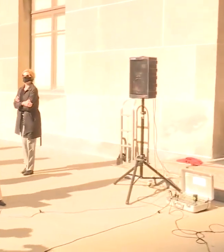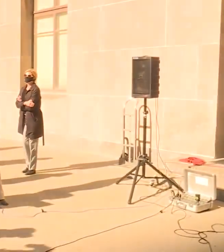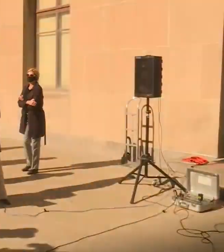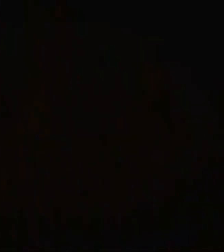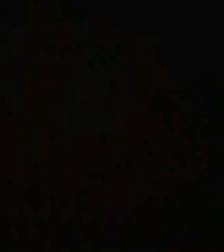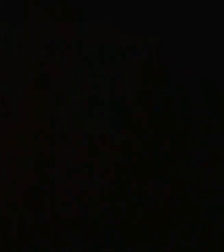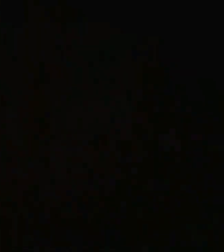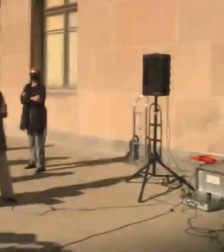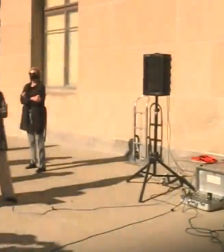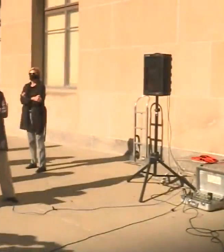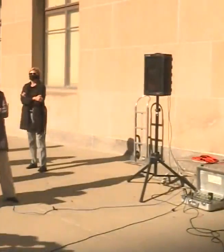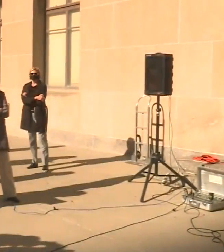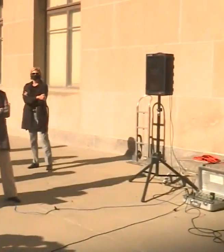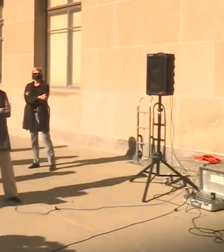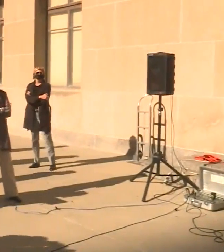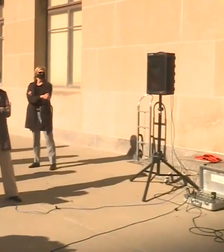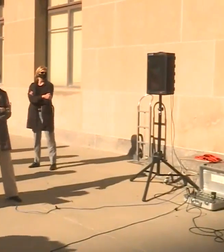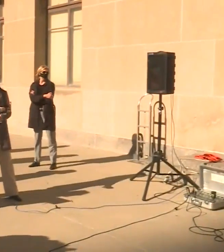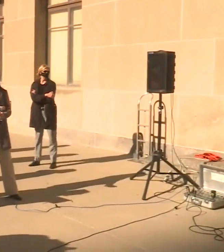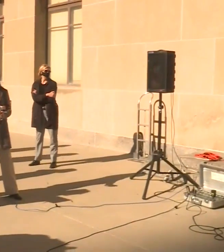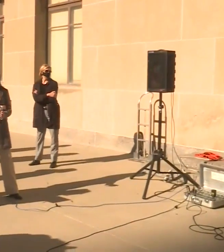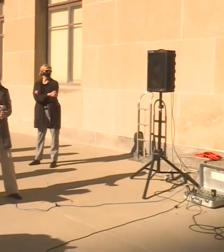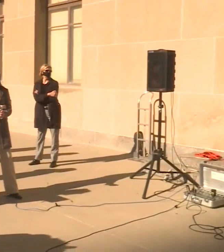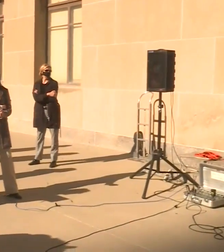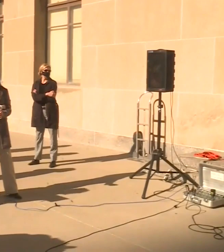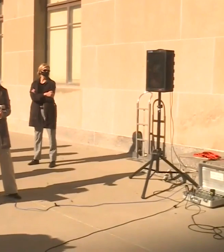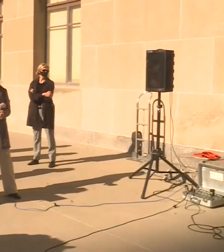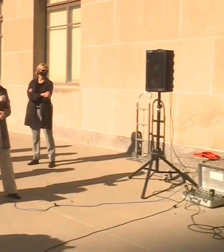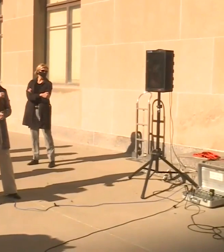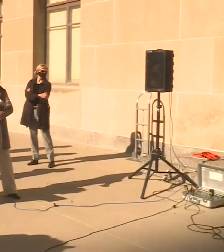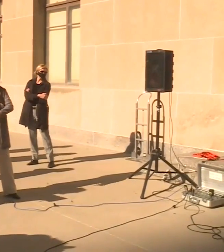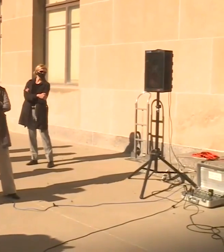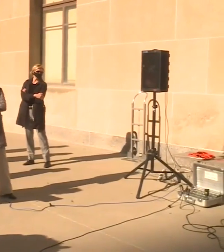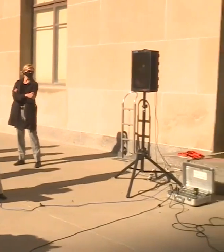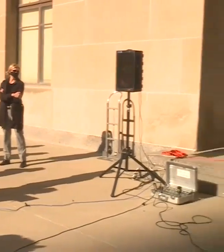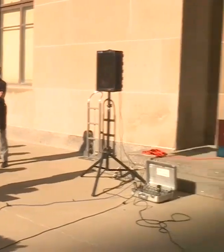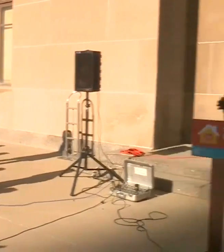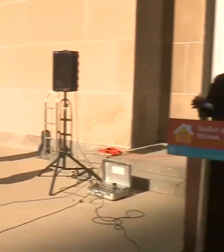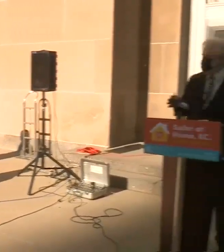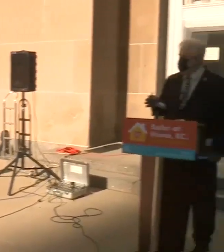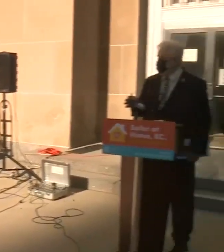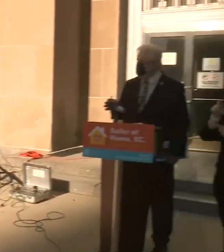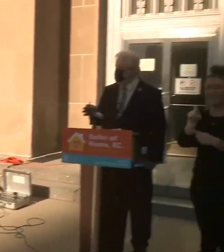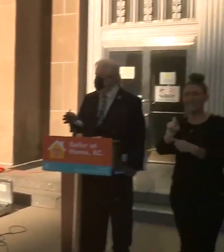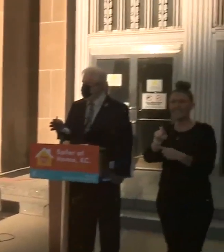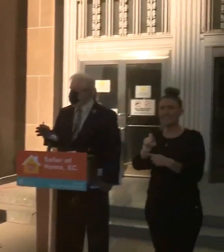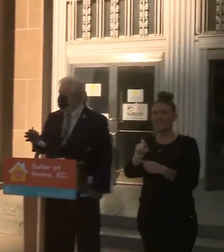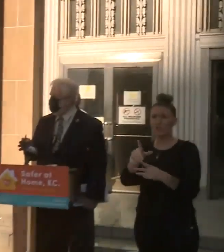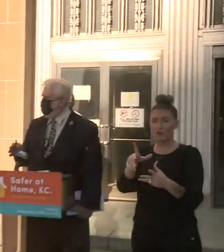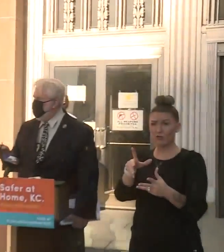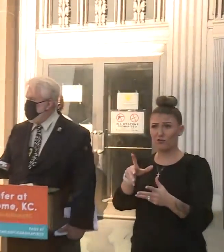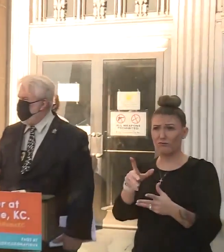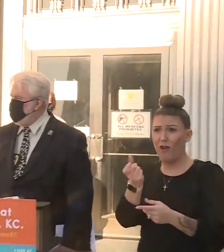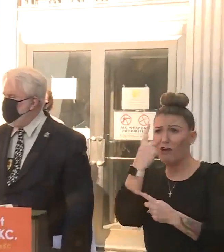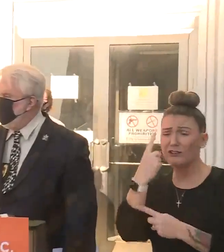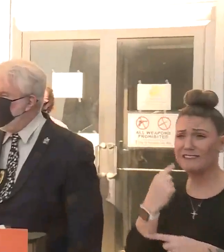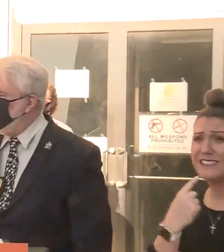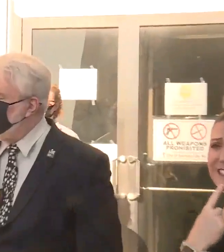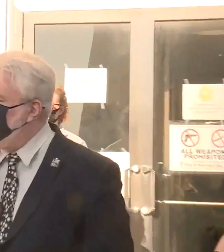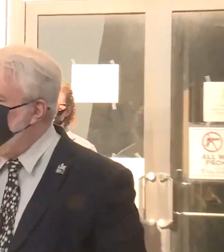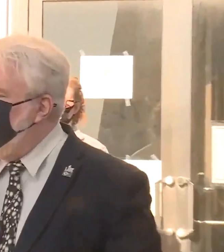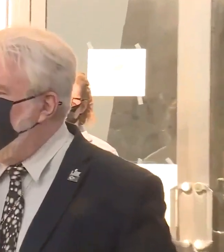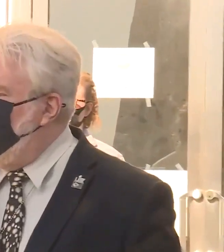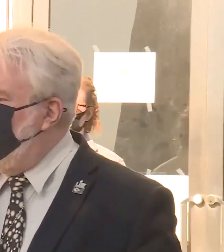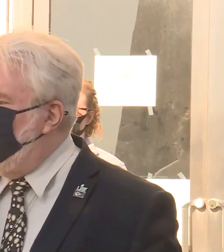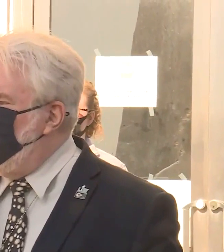So congregations, places of worship, any type of gathering needs to take this seriously because they don't want to harm their own